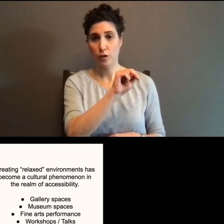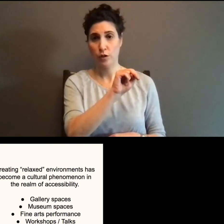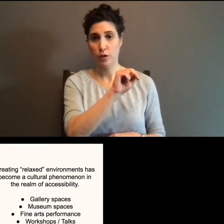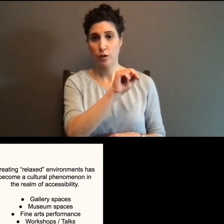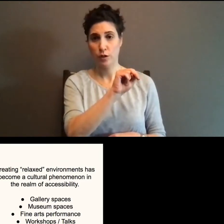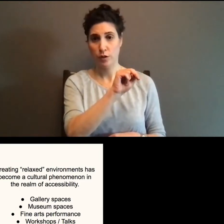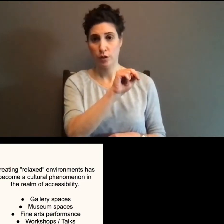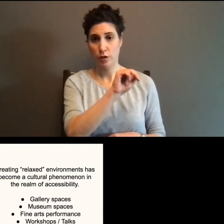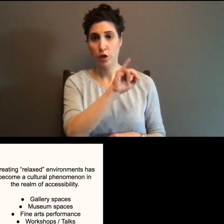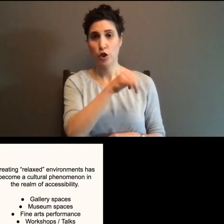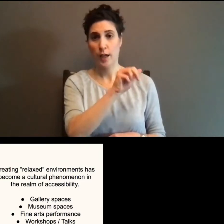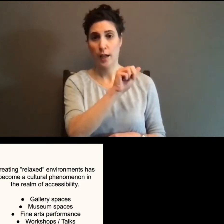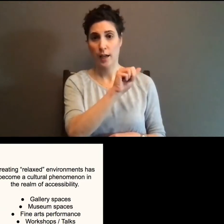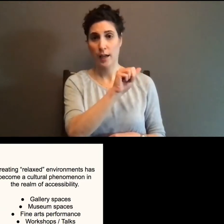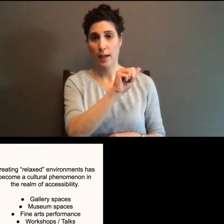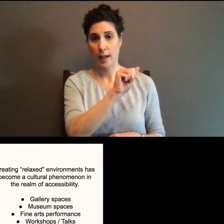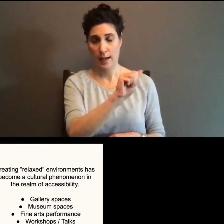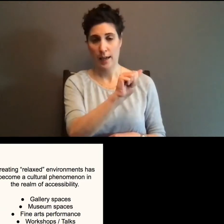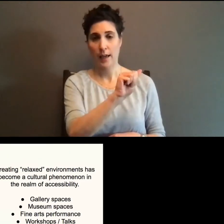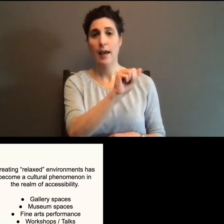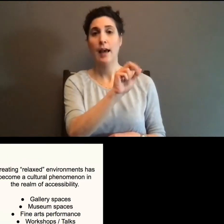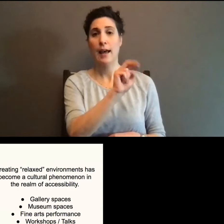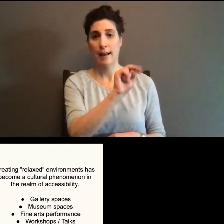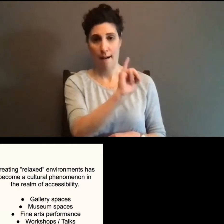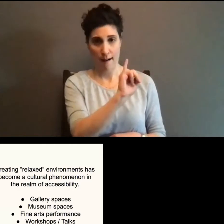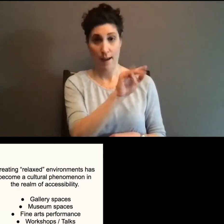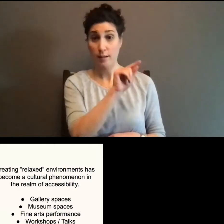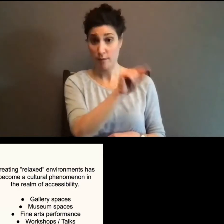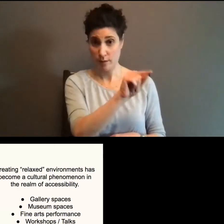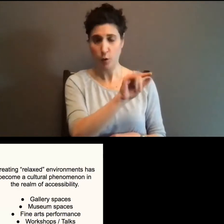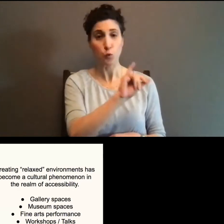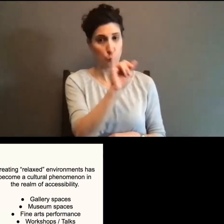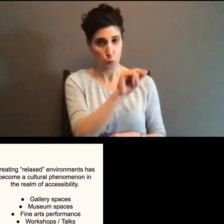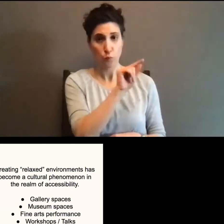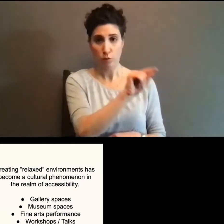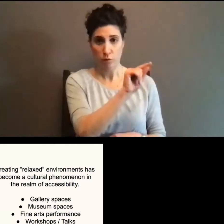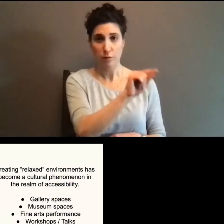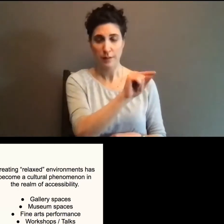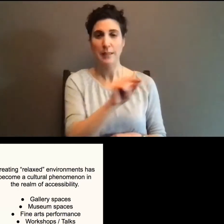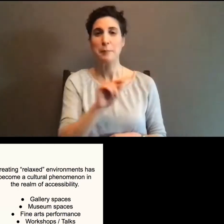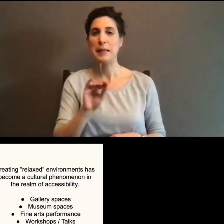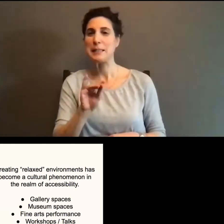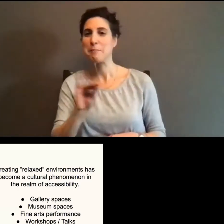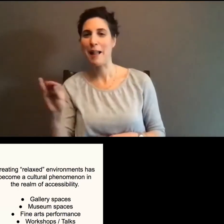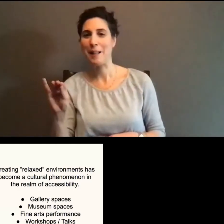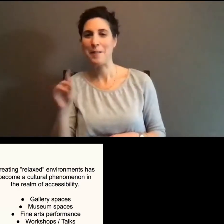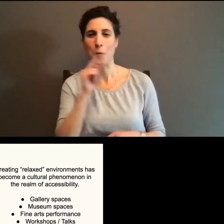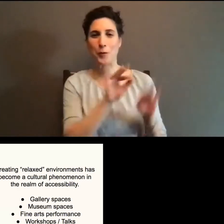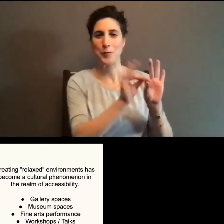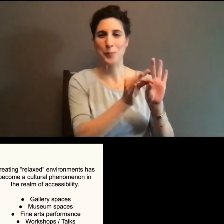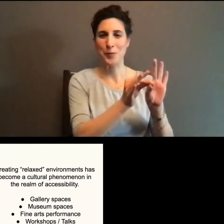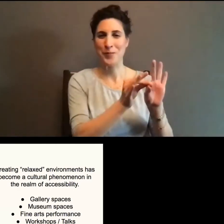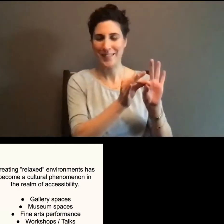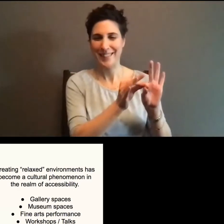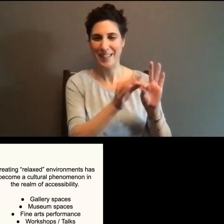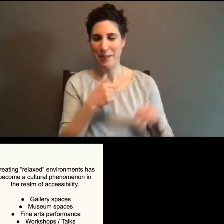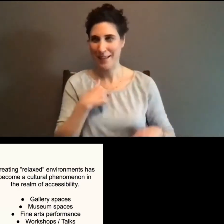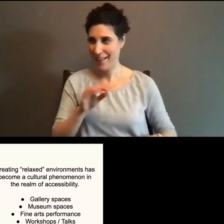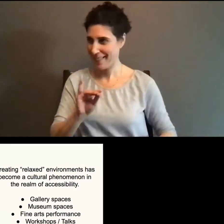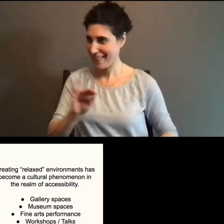-J-A-N-I. You can tell spelling bees were maybe hard for me as a kid.